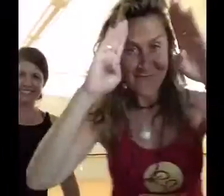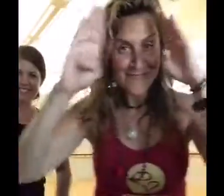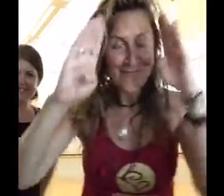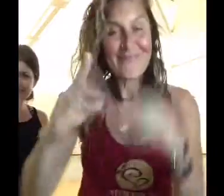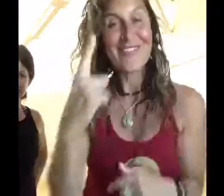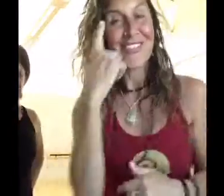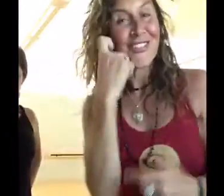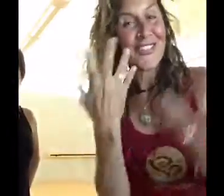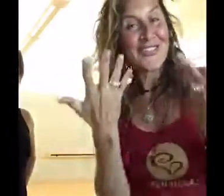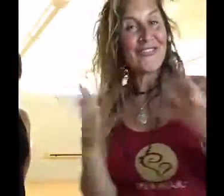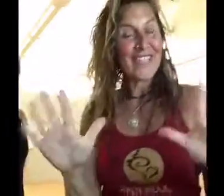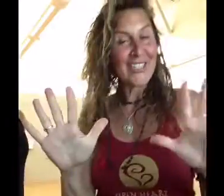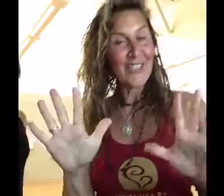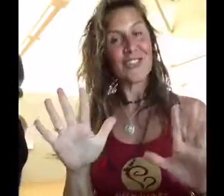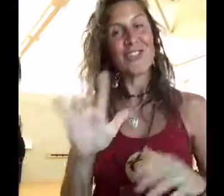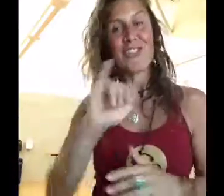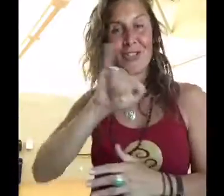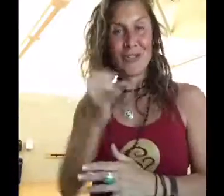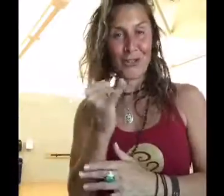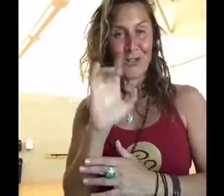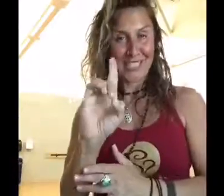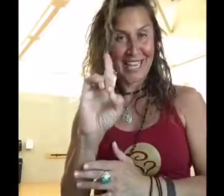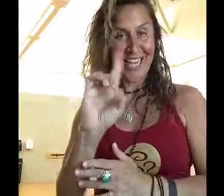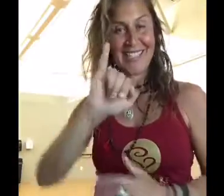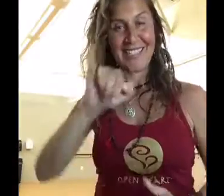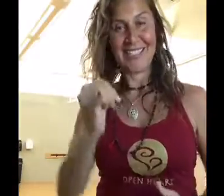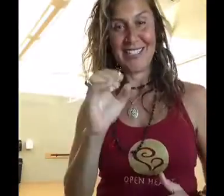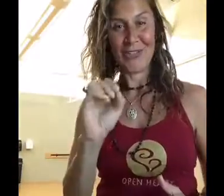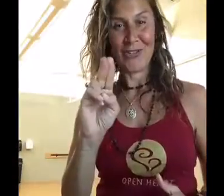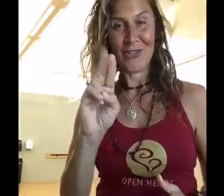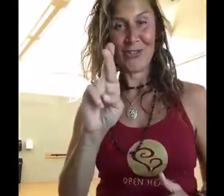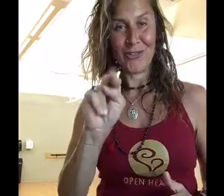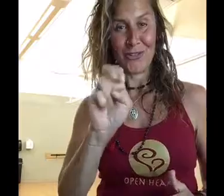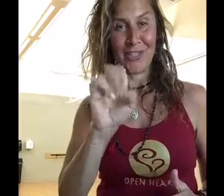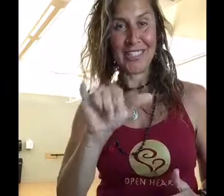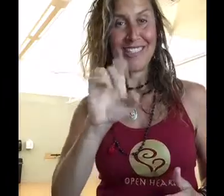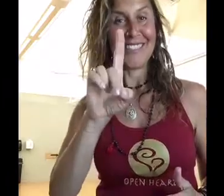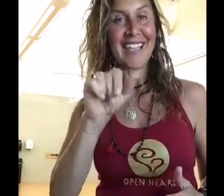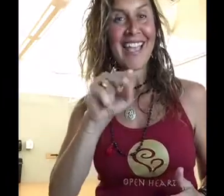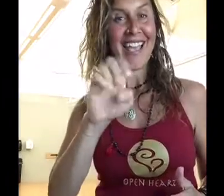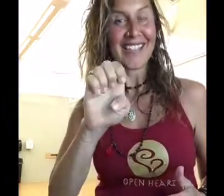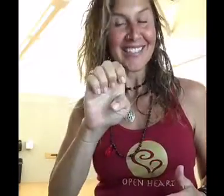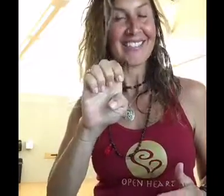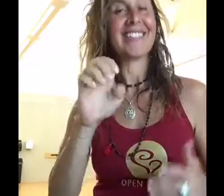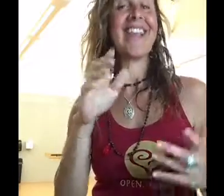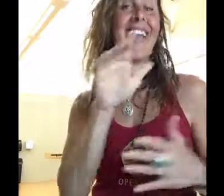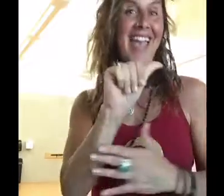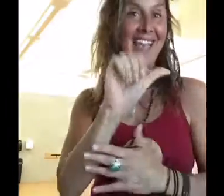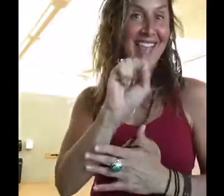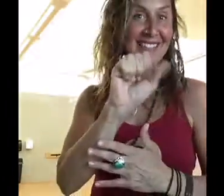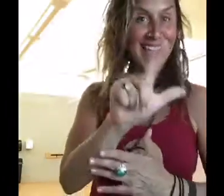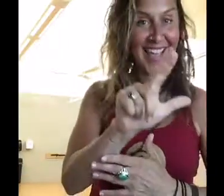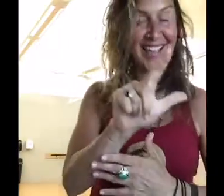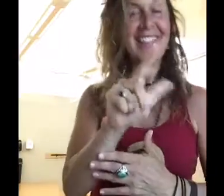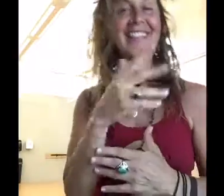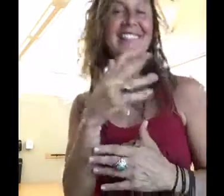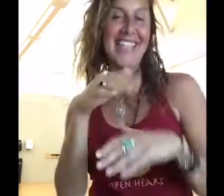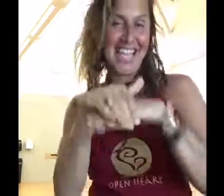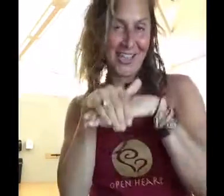hello hello we just finished journey dance that's j-o-u-r-n-e-d-a-n-c-e in